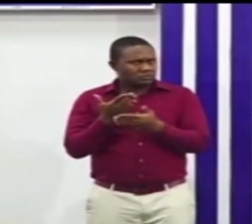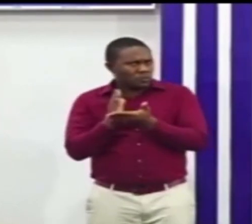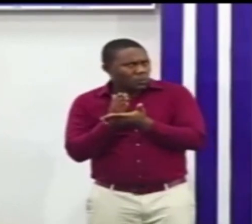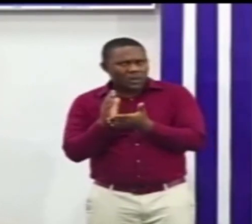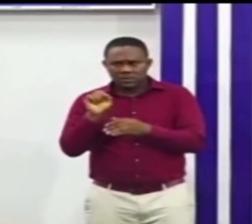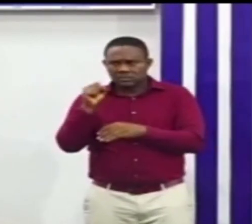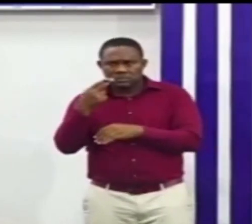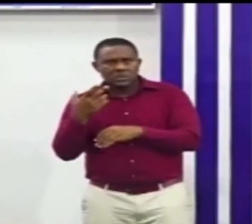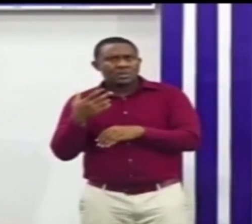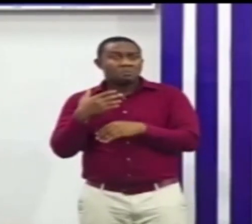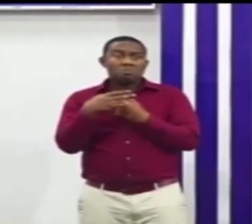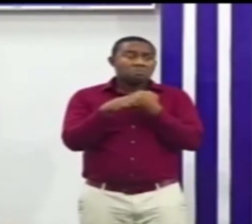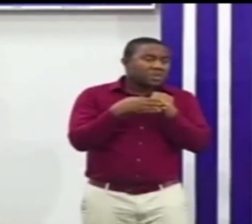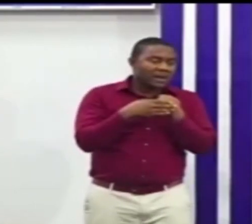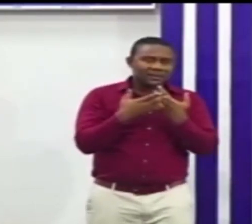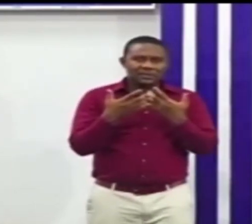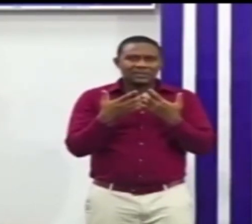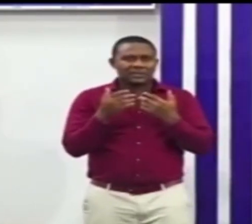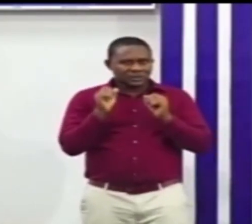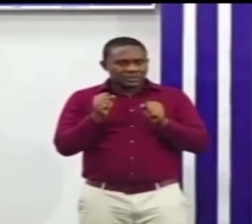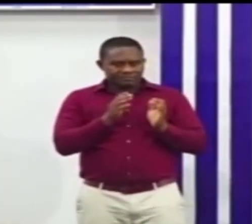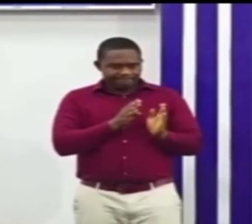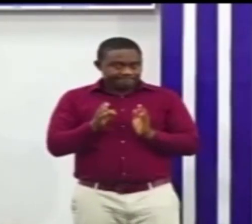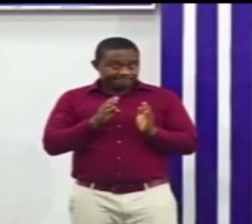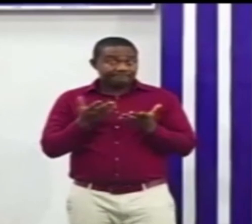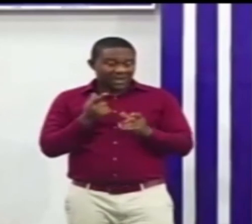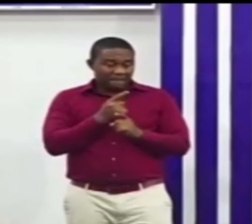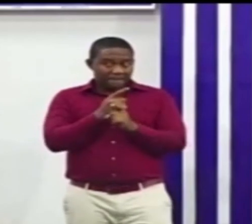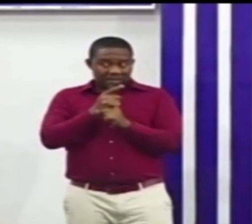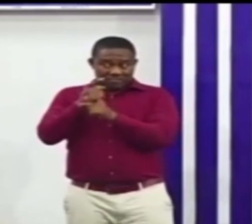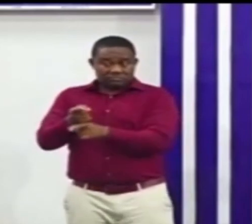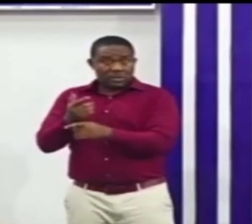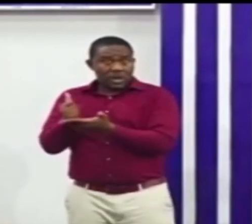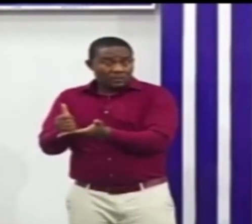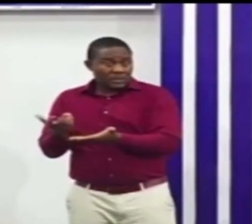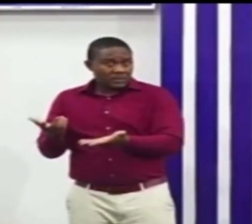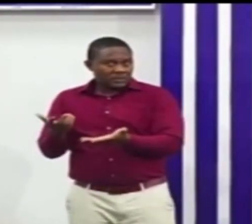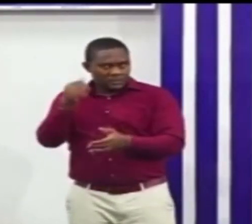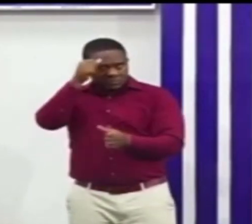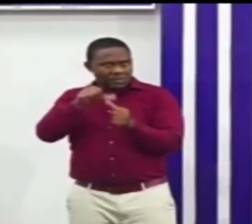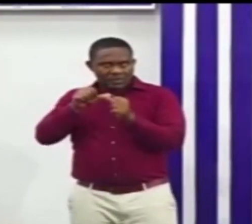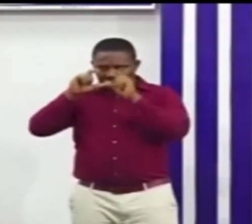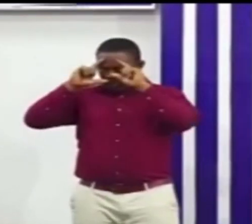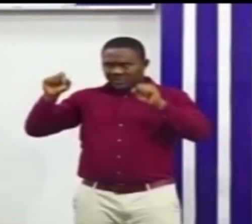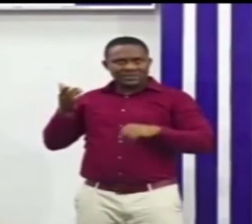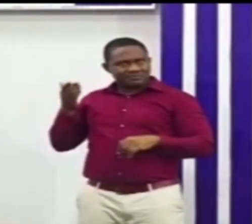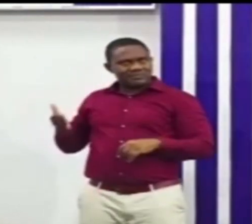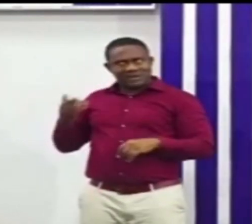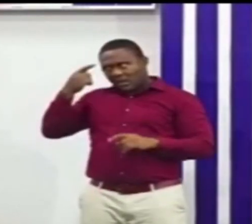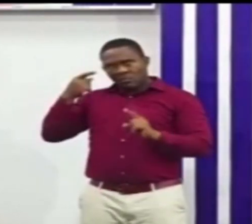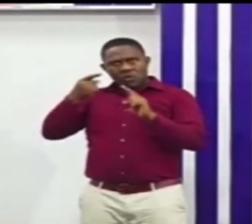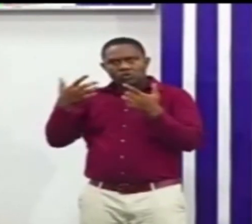the financial institutions to align with the direction of the president as well as the good people of nana